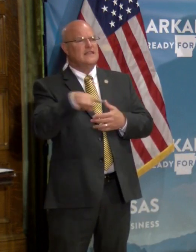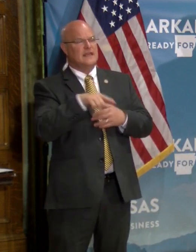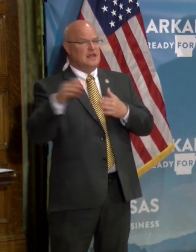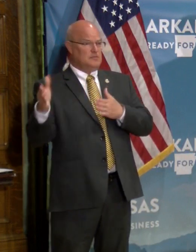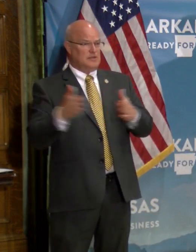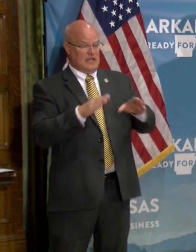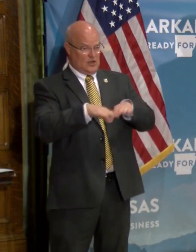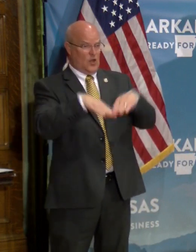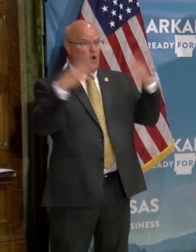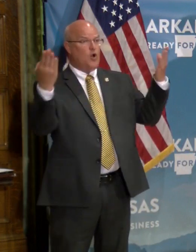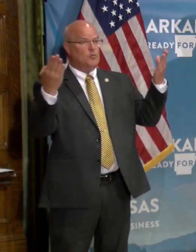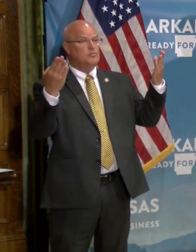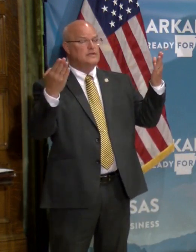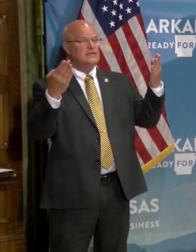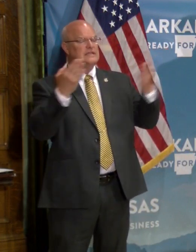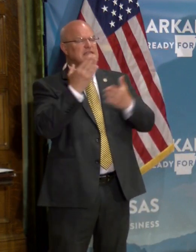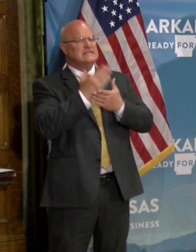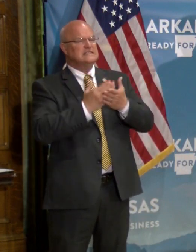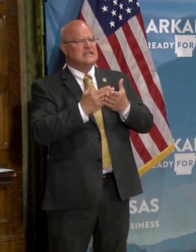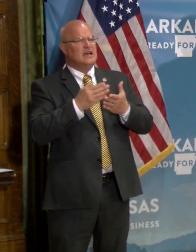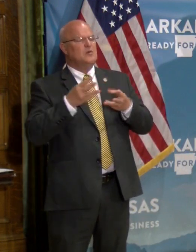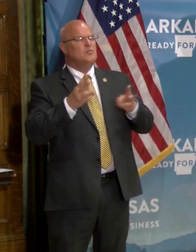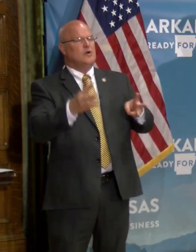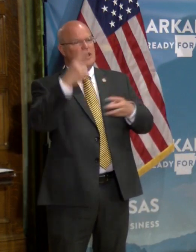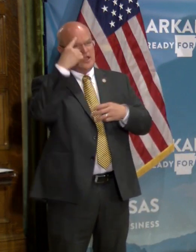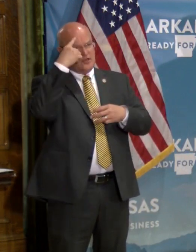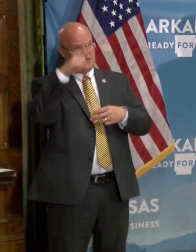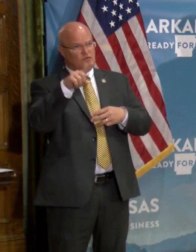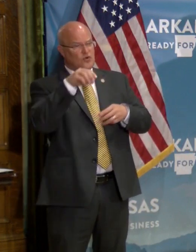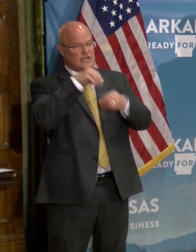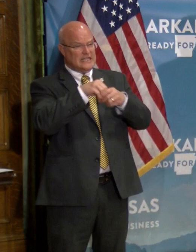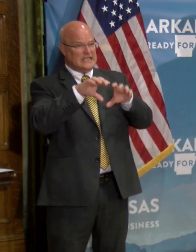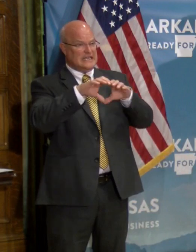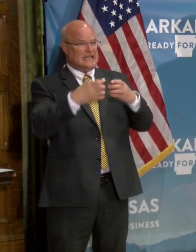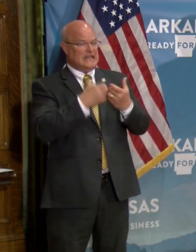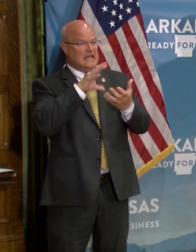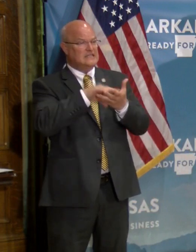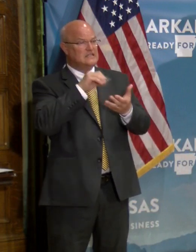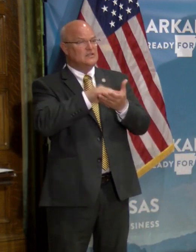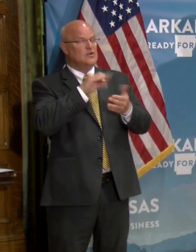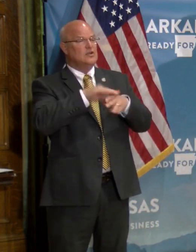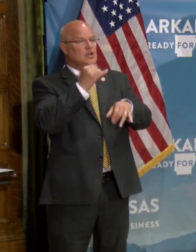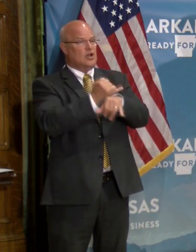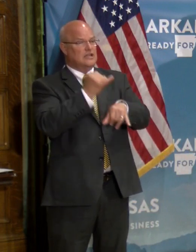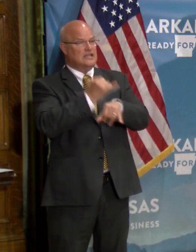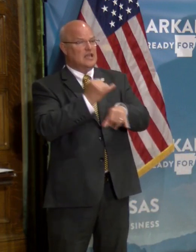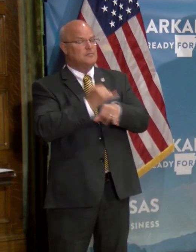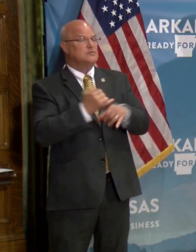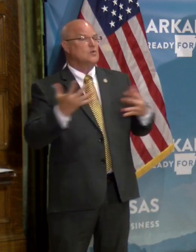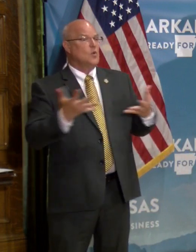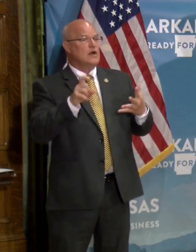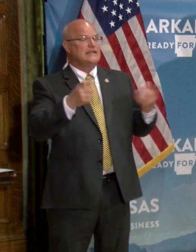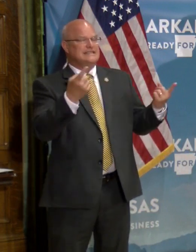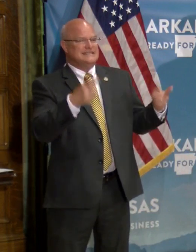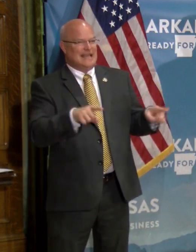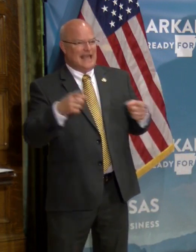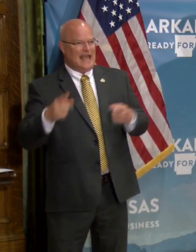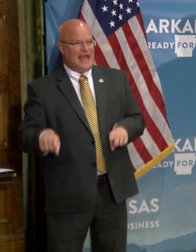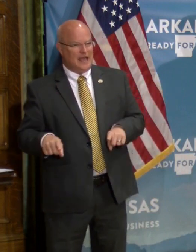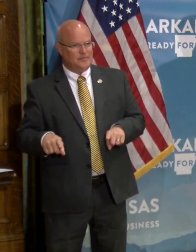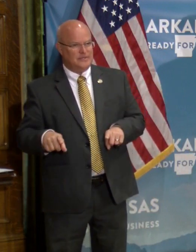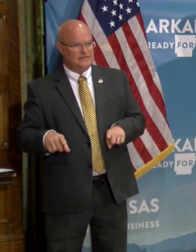intend to reopen in some form or fashion for, uh, in class learning on campuses. What needs to happen